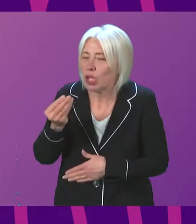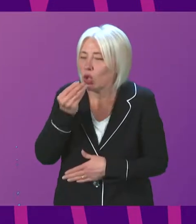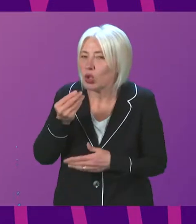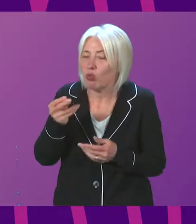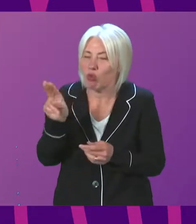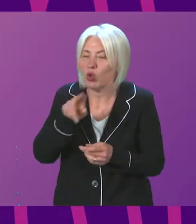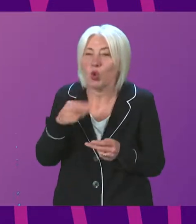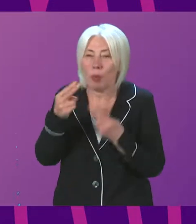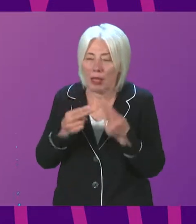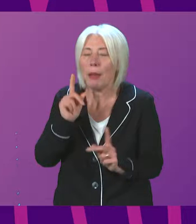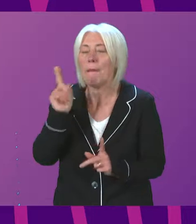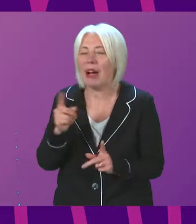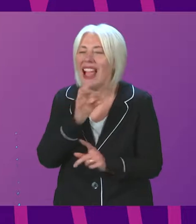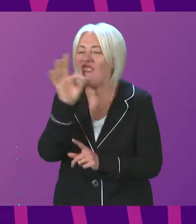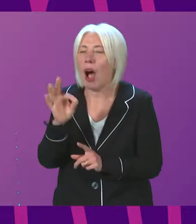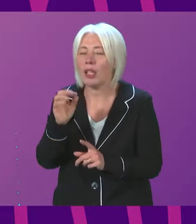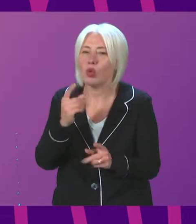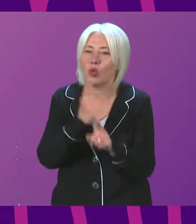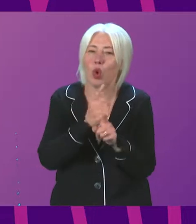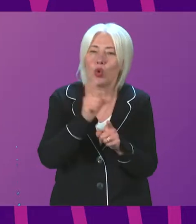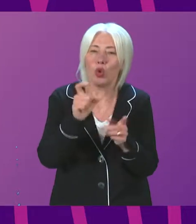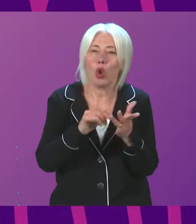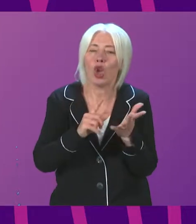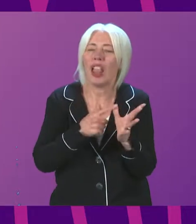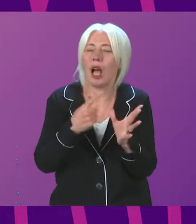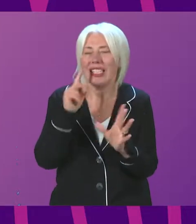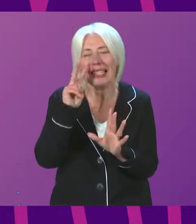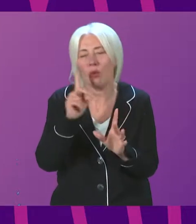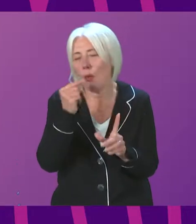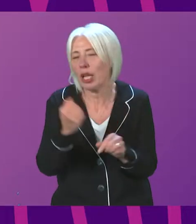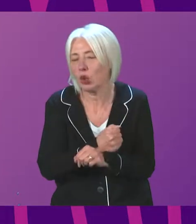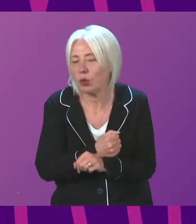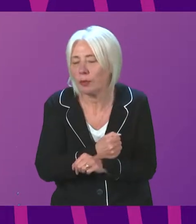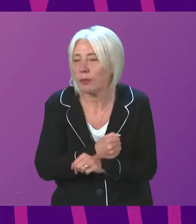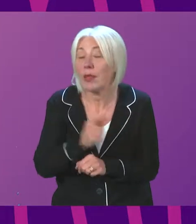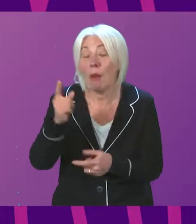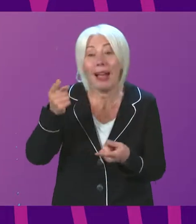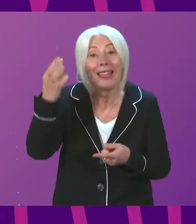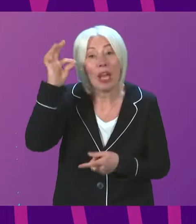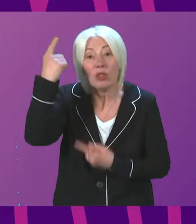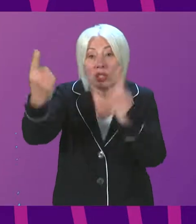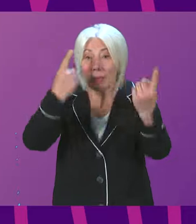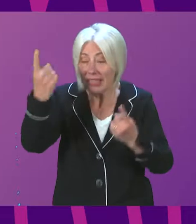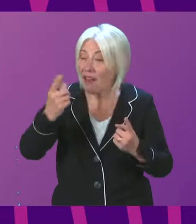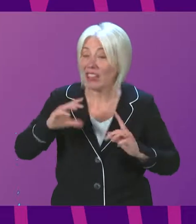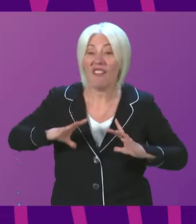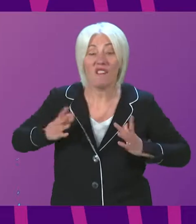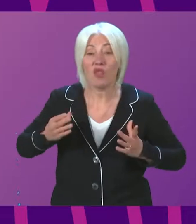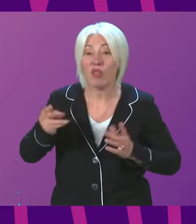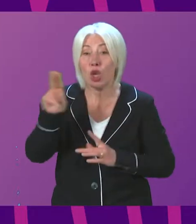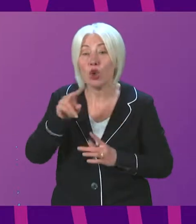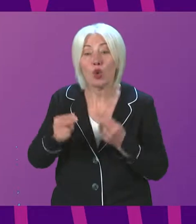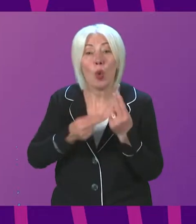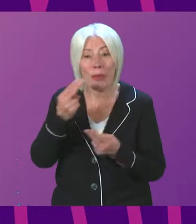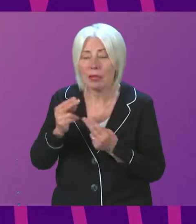Scottish Government officials to talk with COSLA about what more can be done local authorities also have flexibility to offer free school meals to families who do